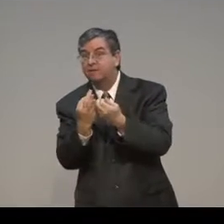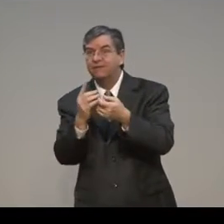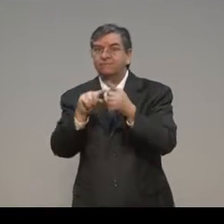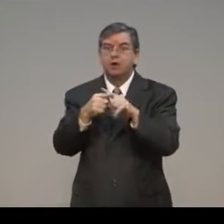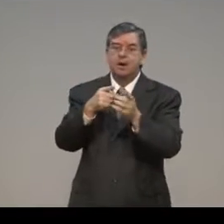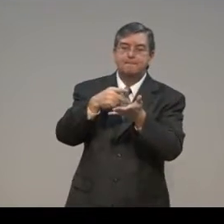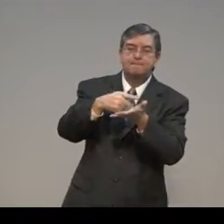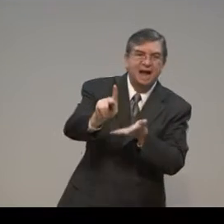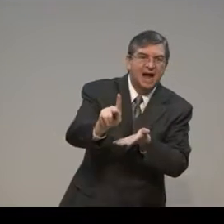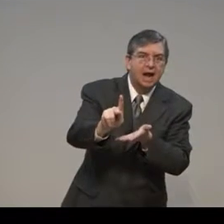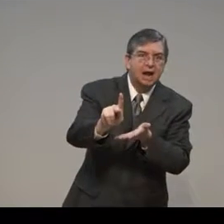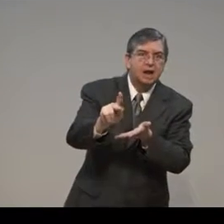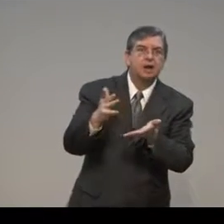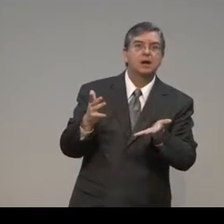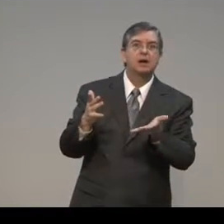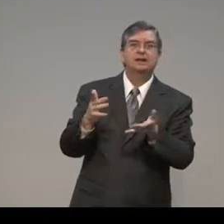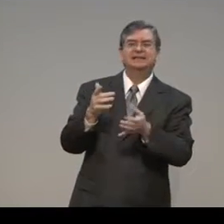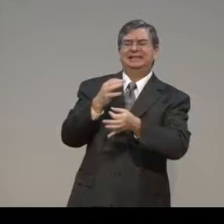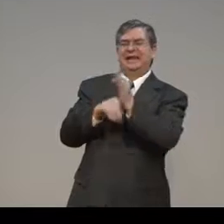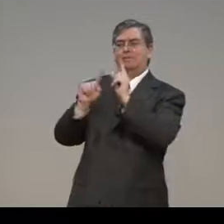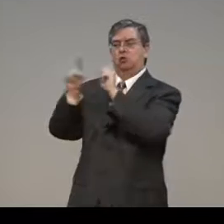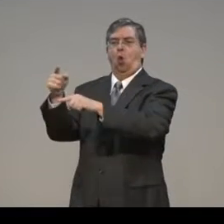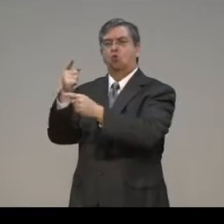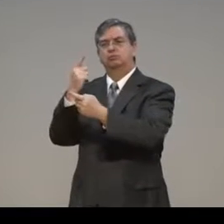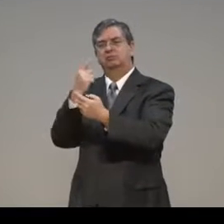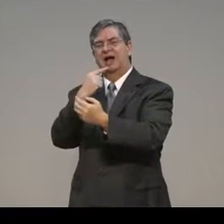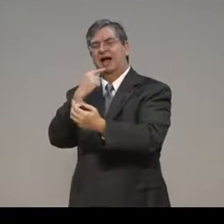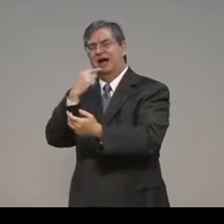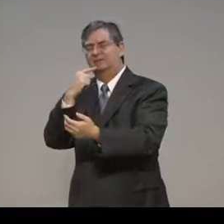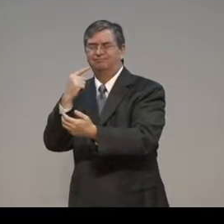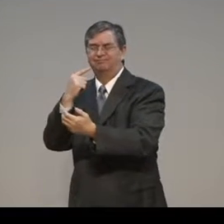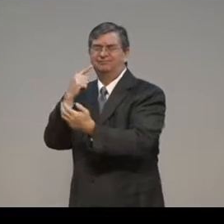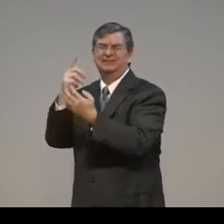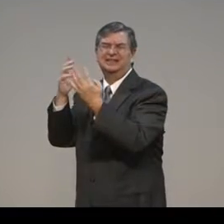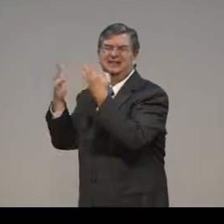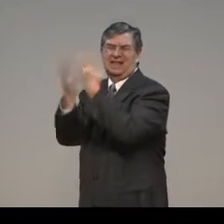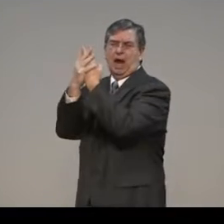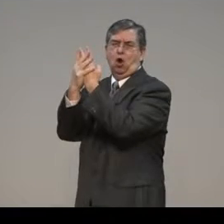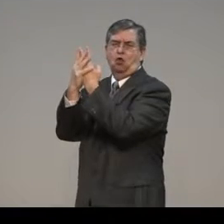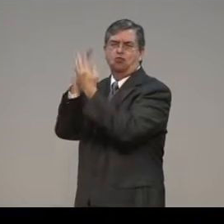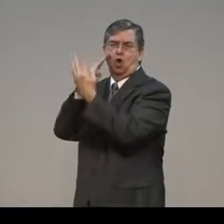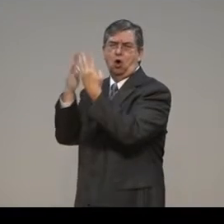Perhaps someone's been locked up for whatever reason, and they come before the judge, and they need to set bail.